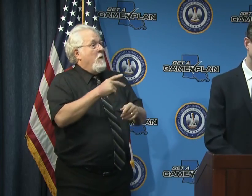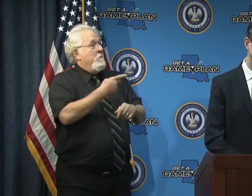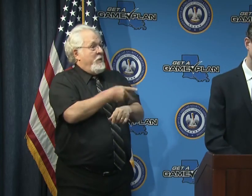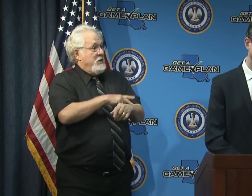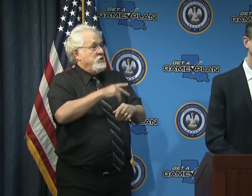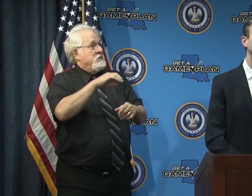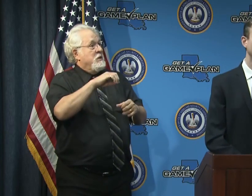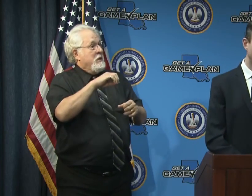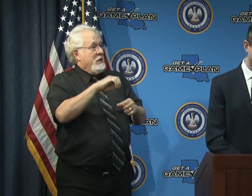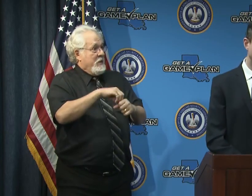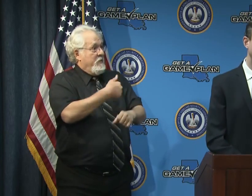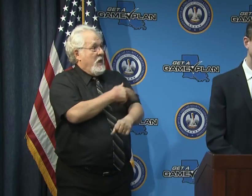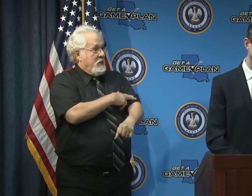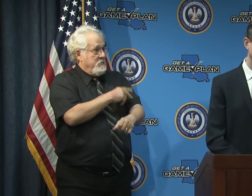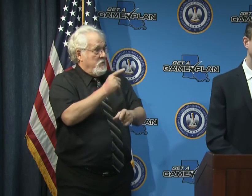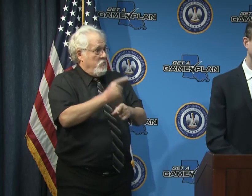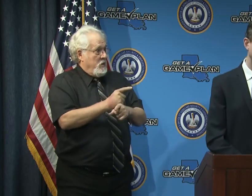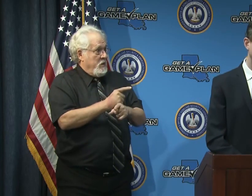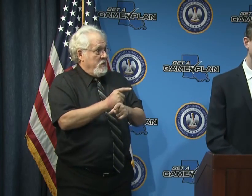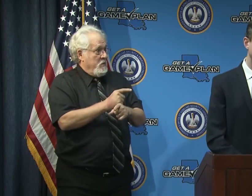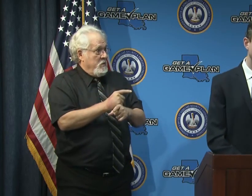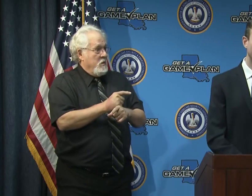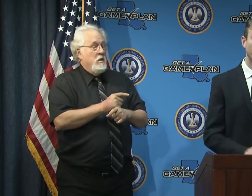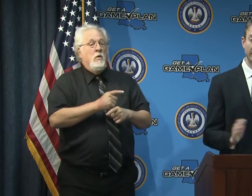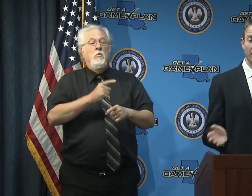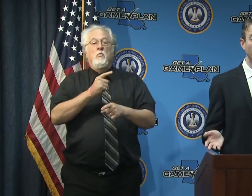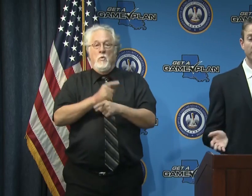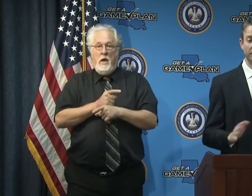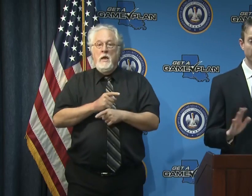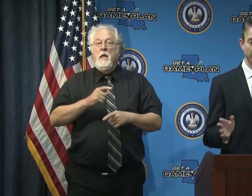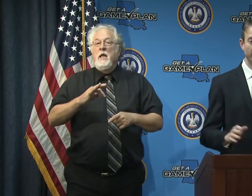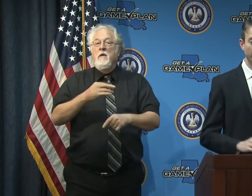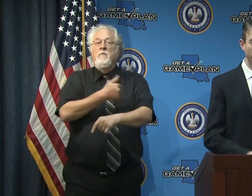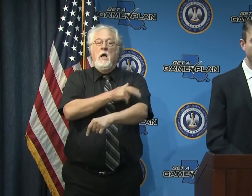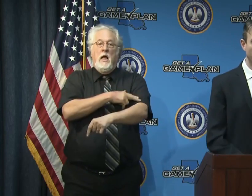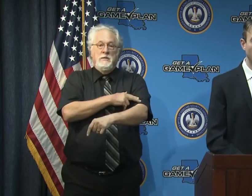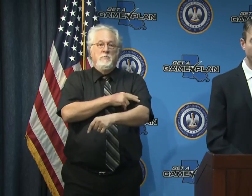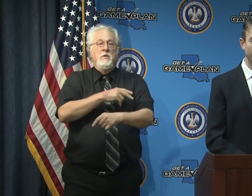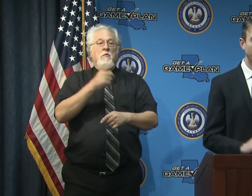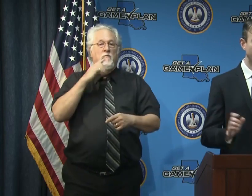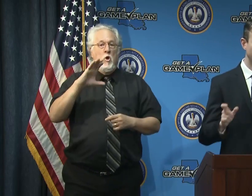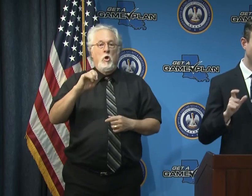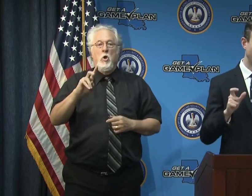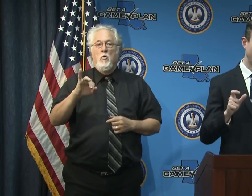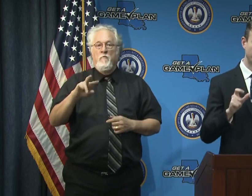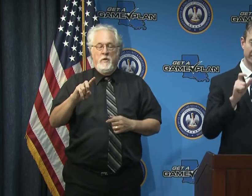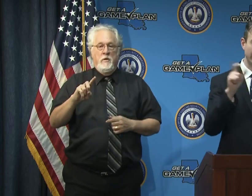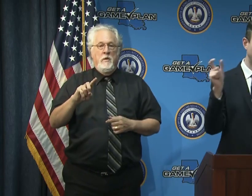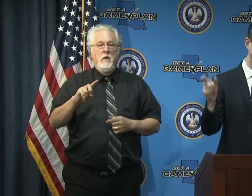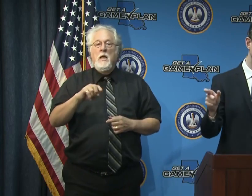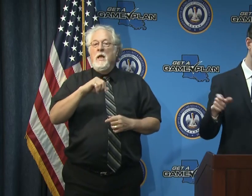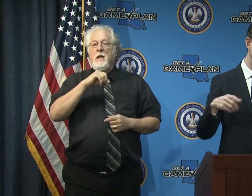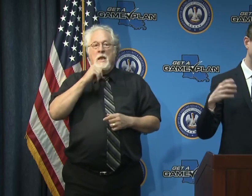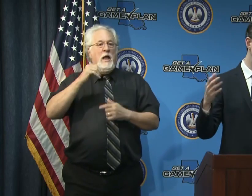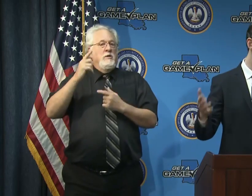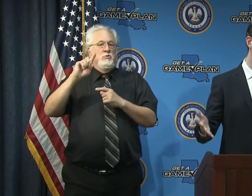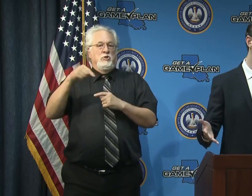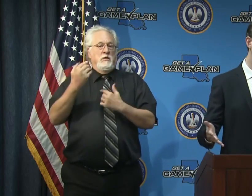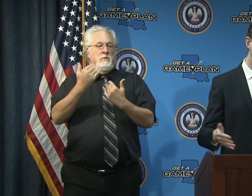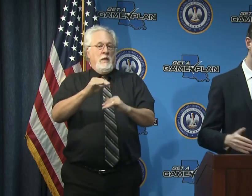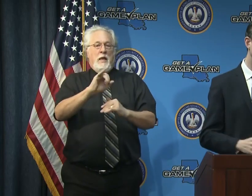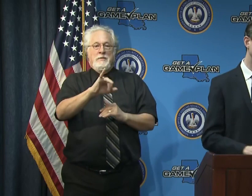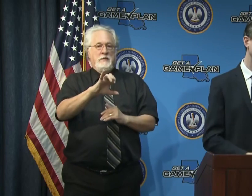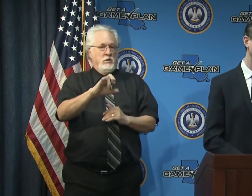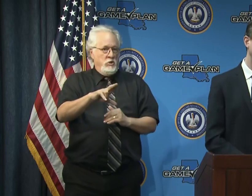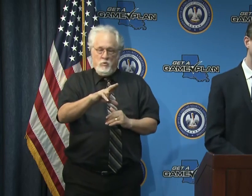hospitalized with covid that are seeing that's stronger symptoms so if they're hospitalized for for for covid they didn't uh just limit it to people in an intensive